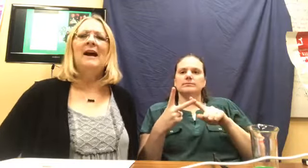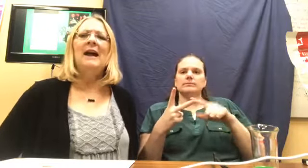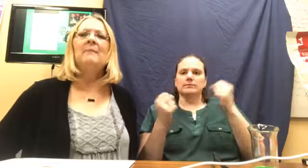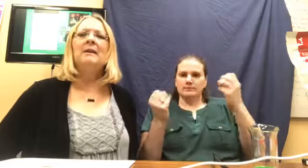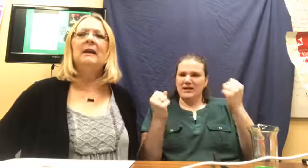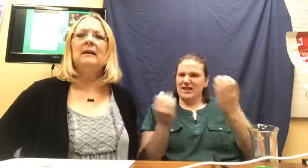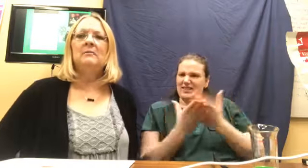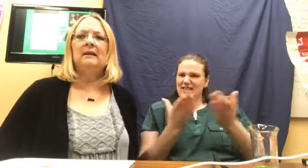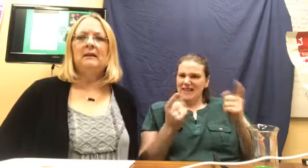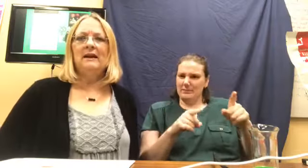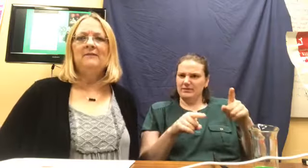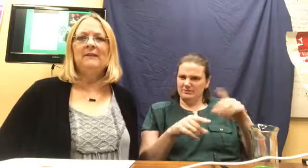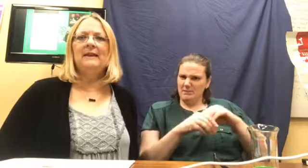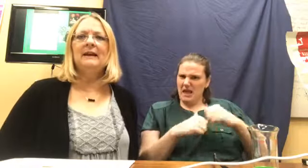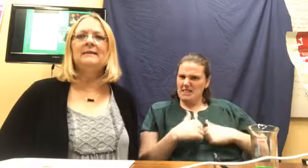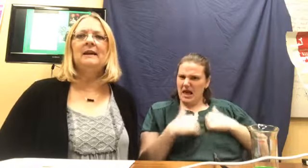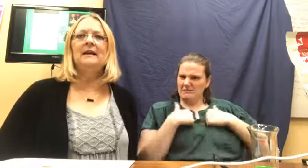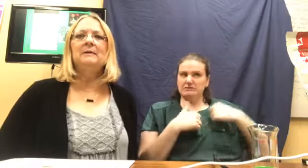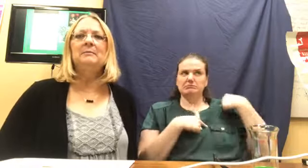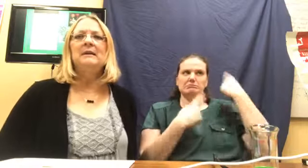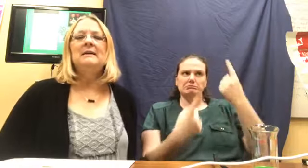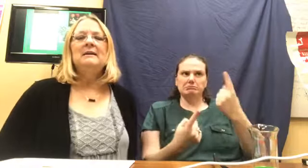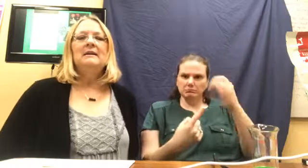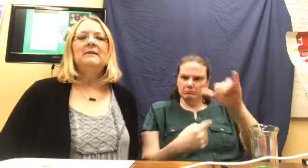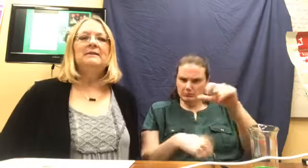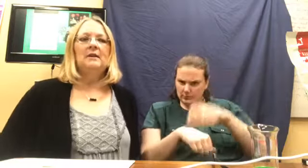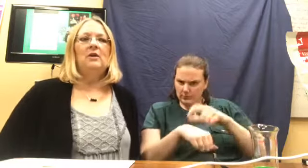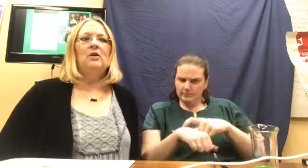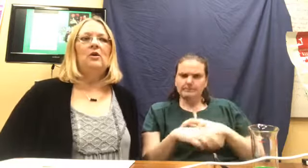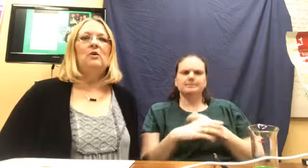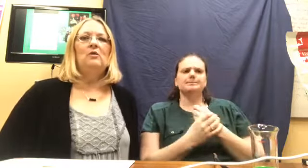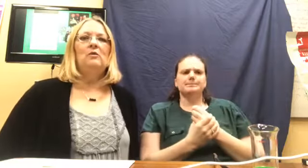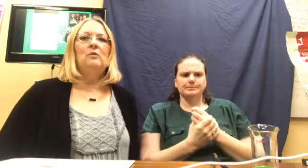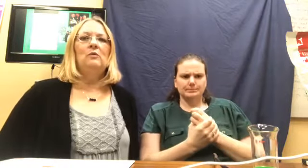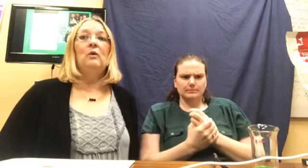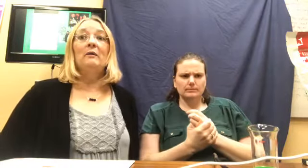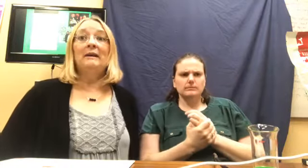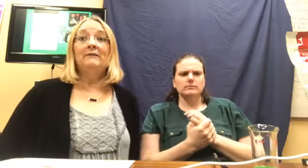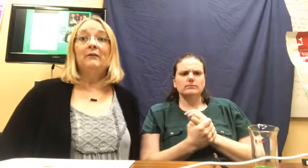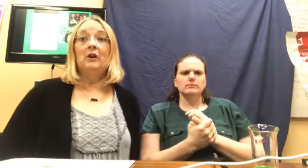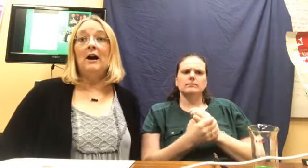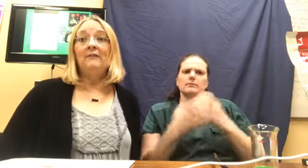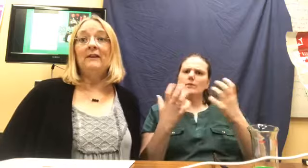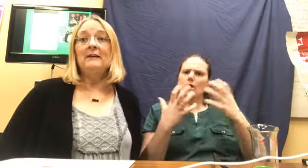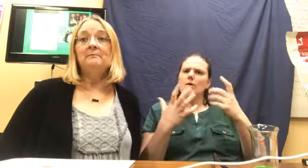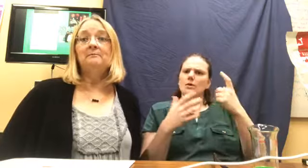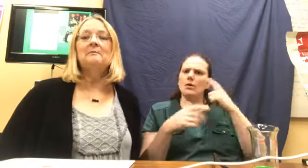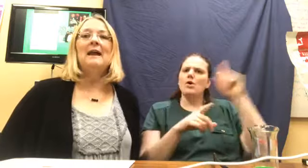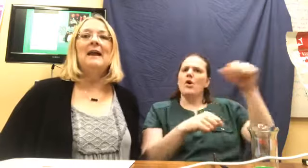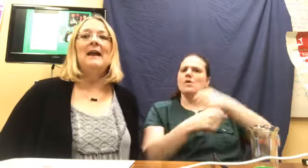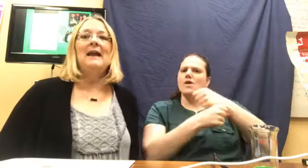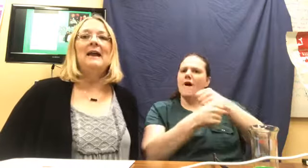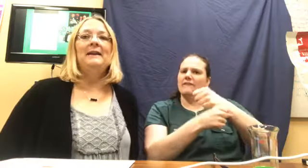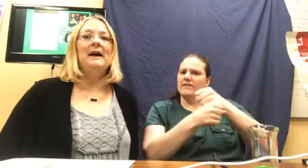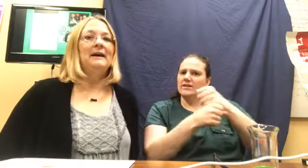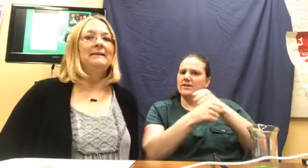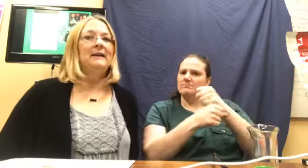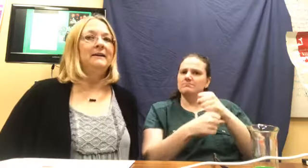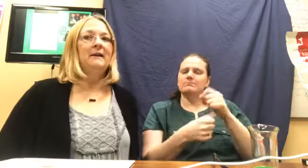happening in my life at that time. So, we went for coffee and I signed up